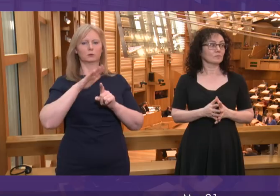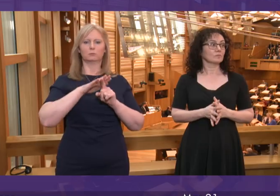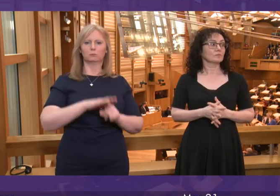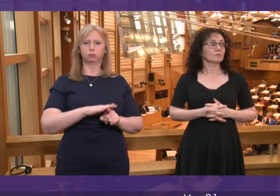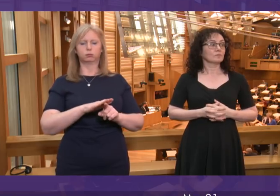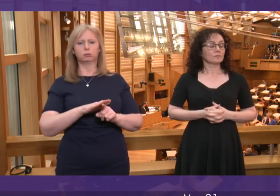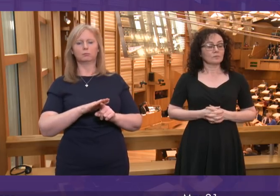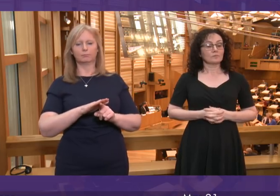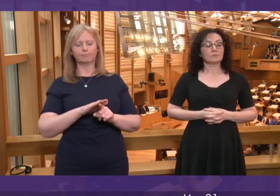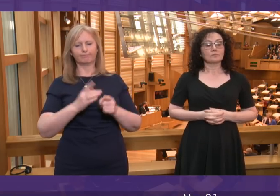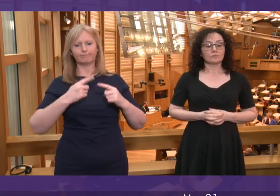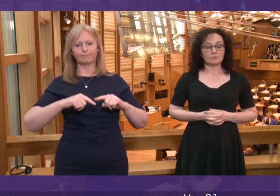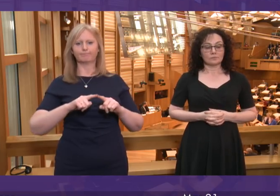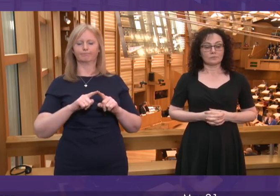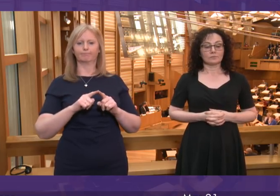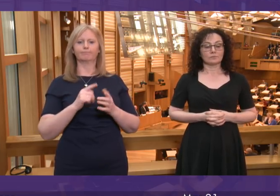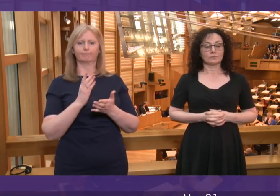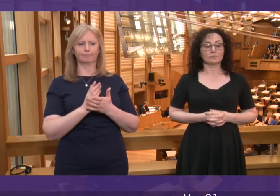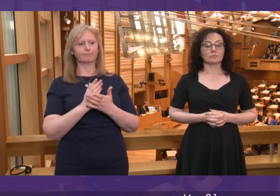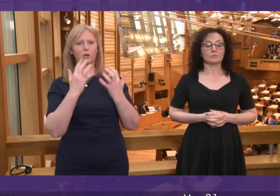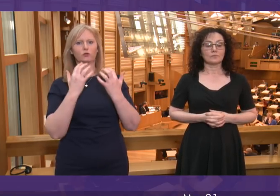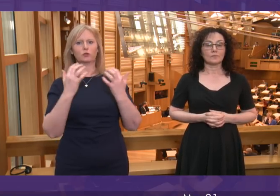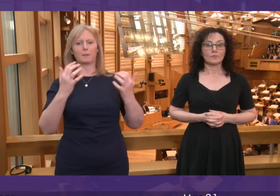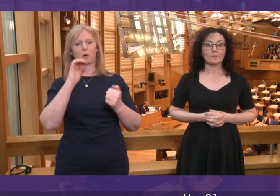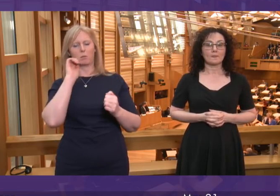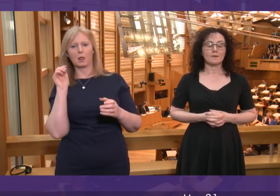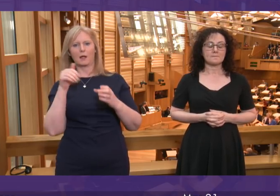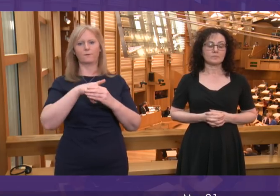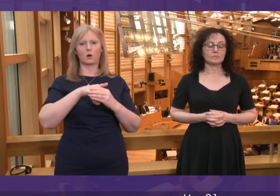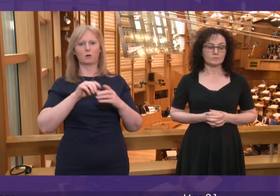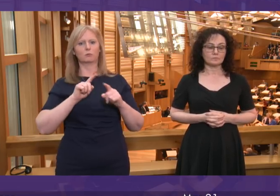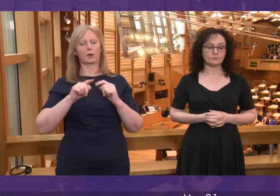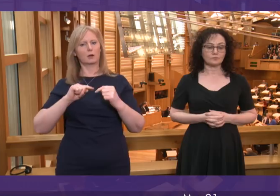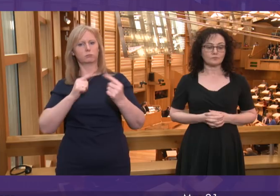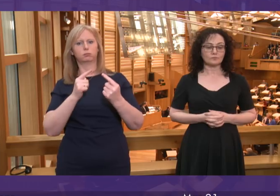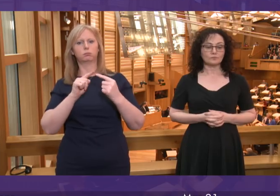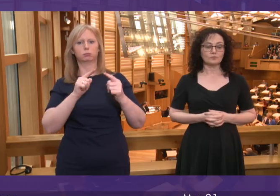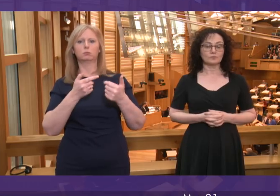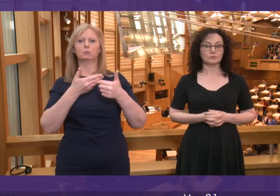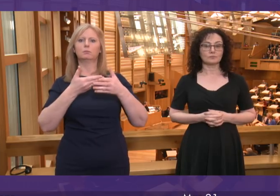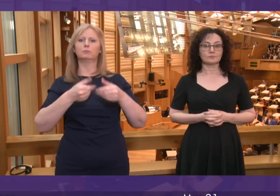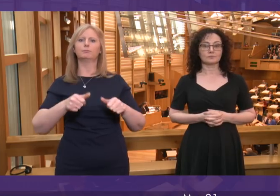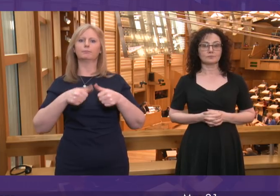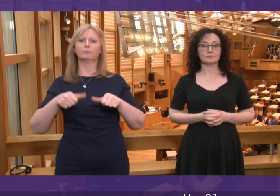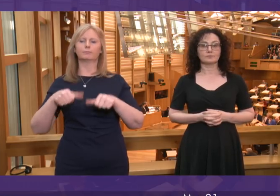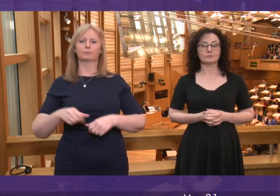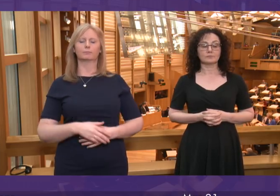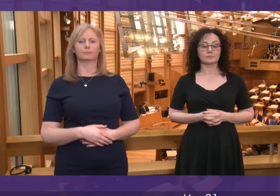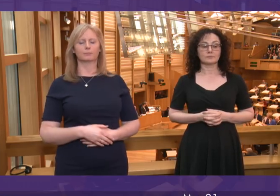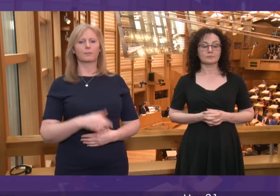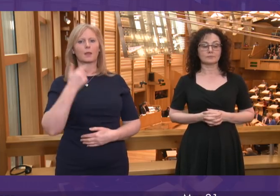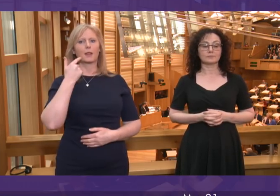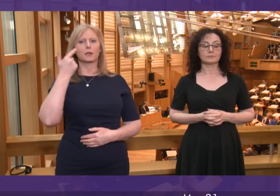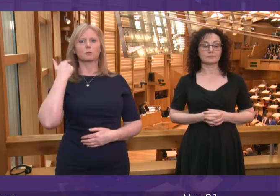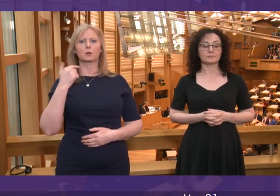that we create. And I know that all parties in this chamber will play their part in doing that. Siding officer, in the last week, we have also seen an